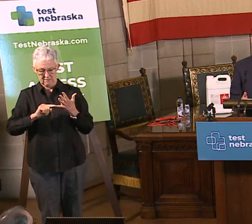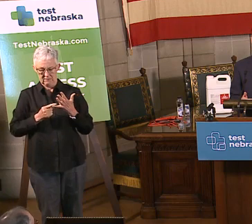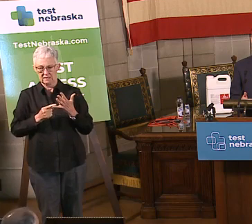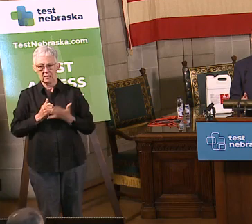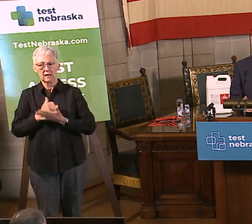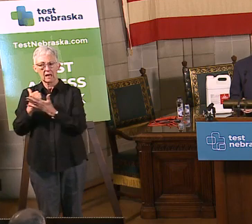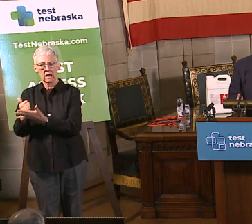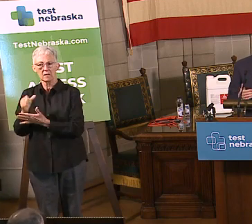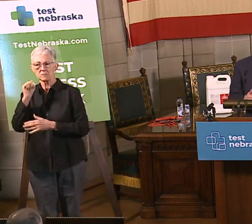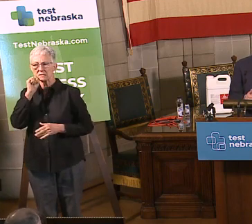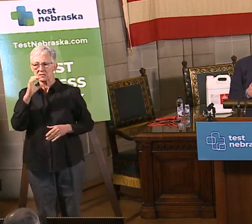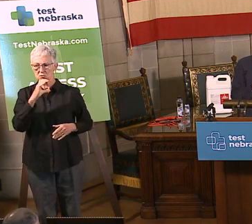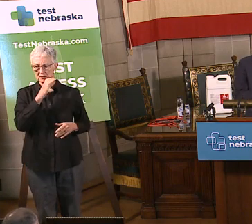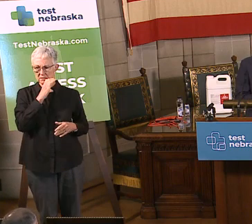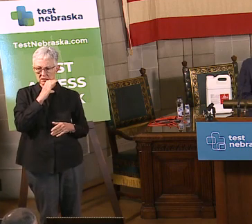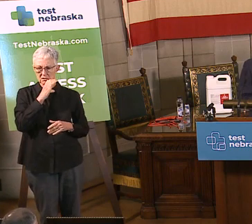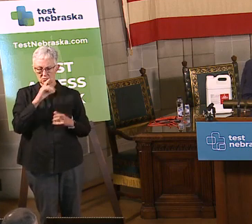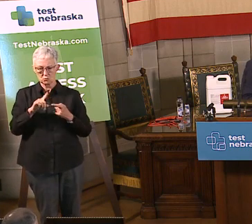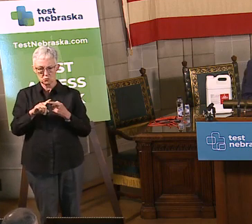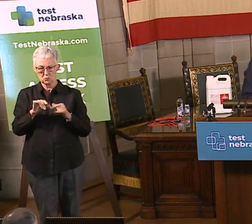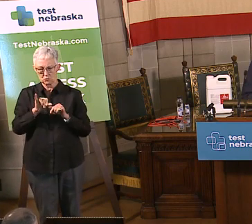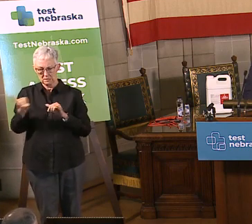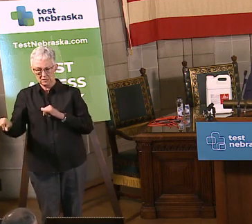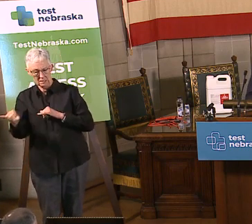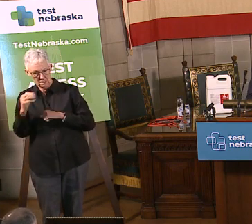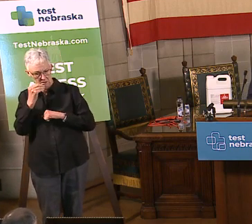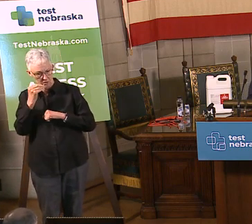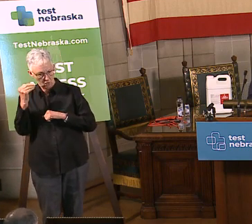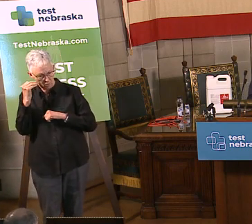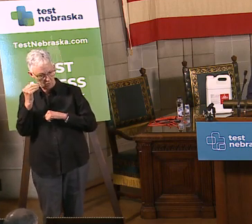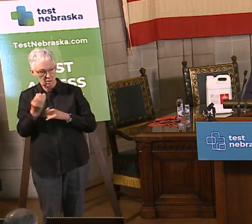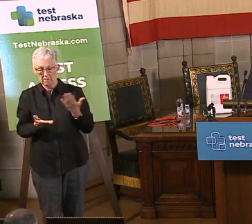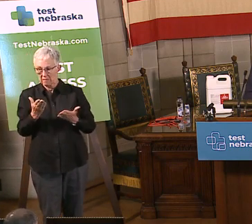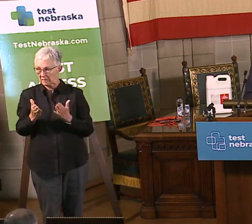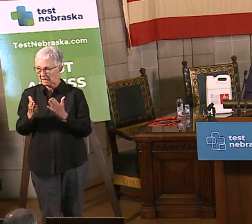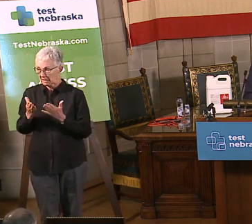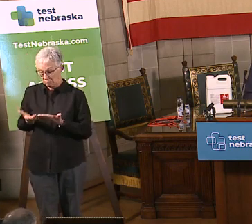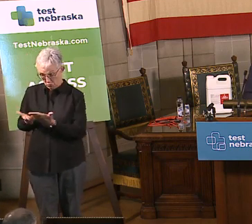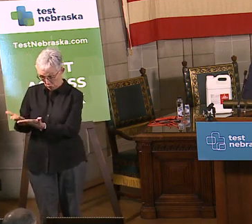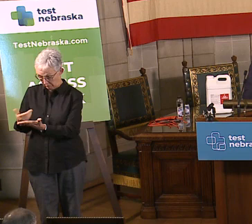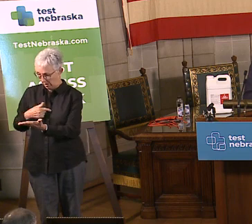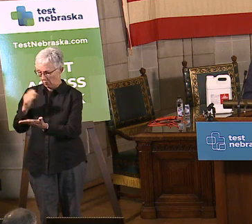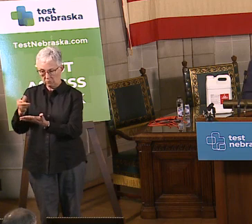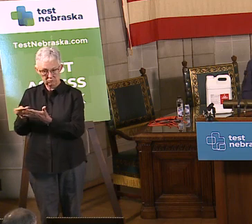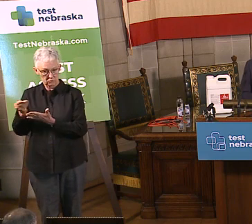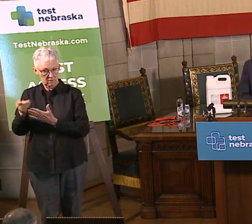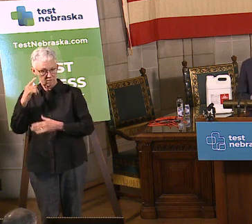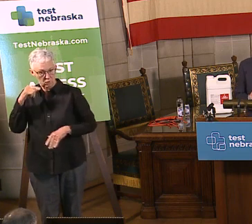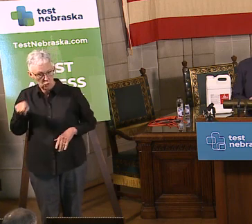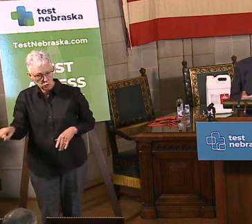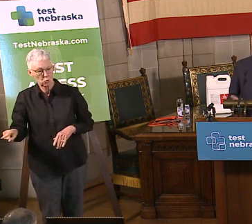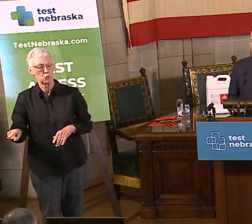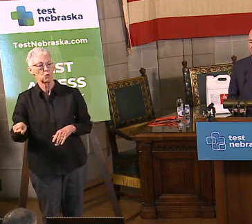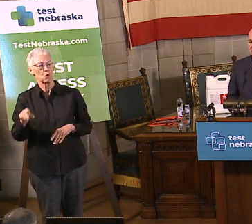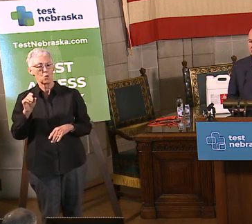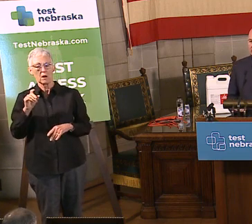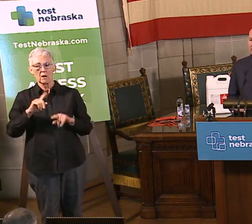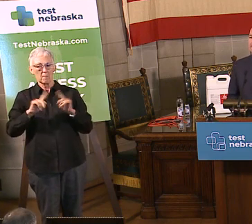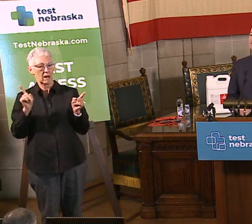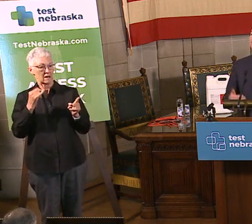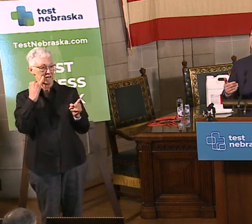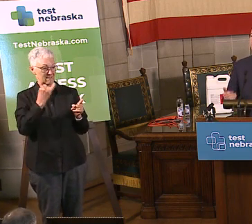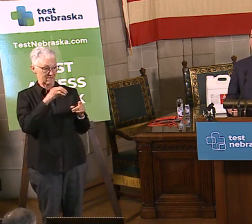socially distance. You do that by running errands for them, maybe doing their shopping for them so they can stay home, but do not go visit them in a long-term care